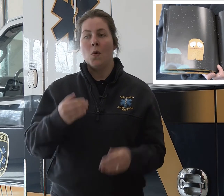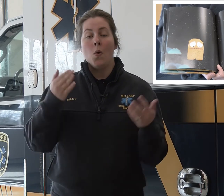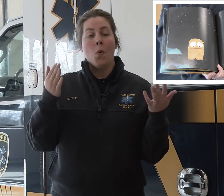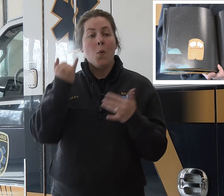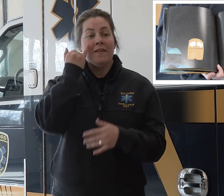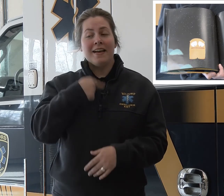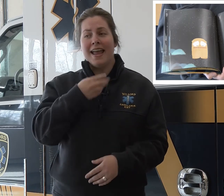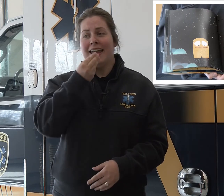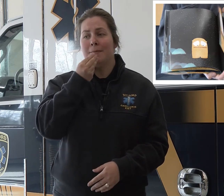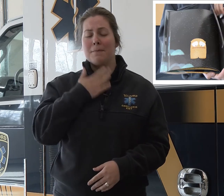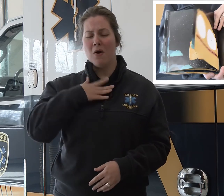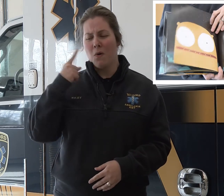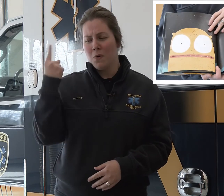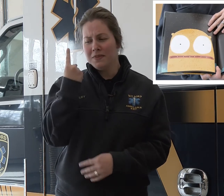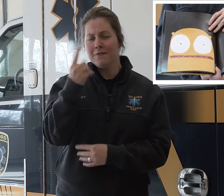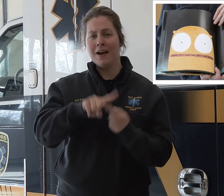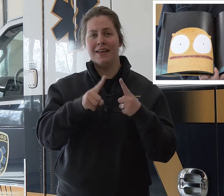What if I ate my only friend?